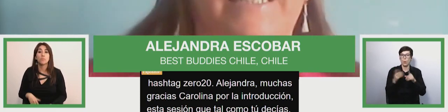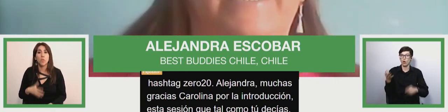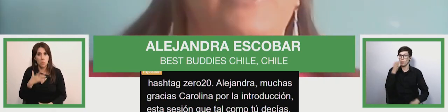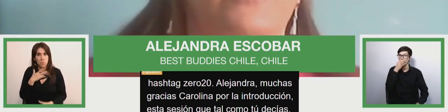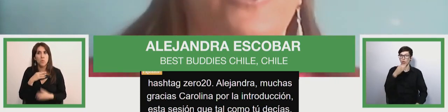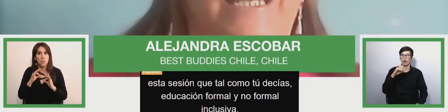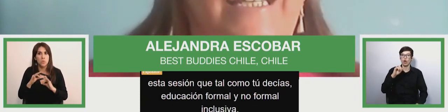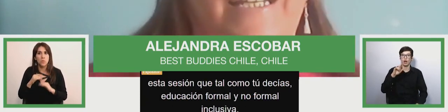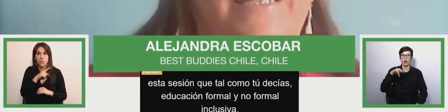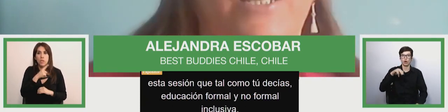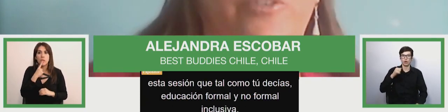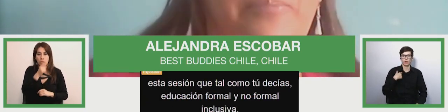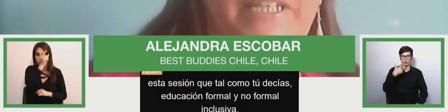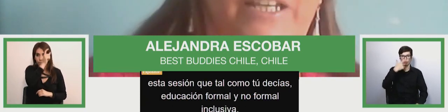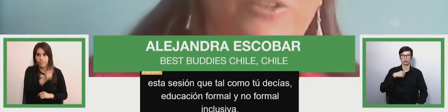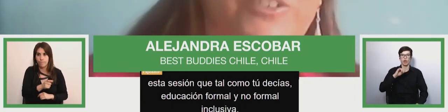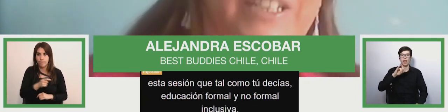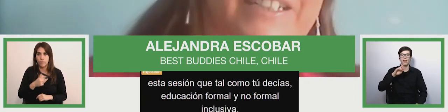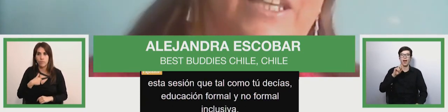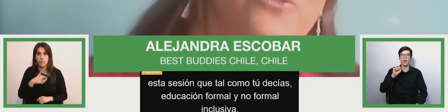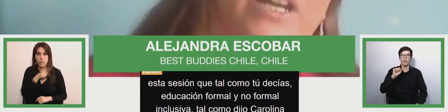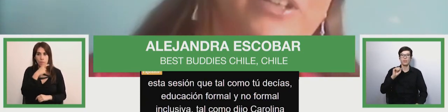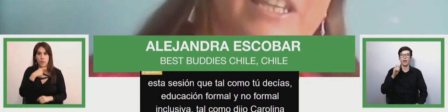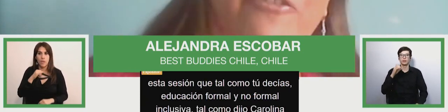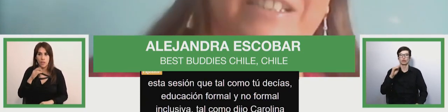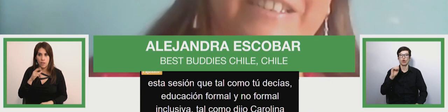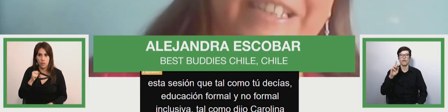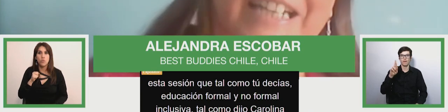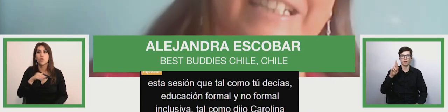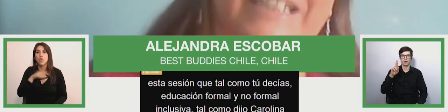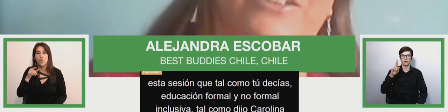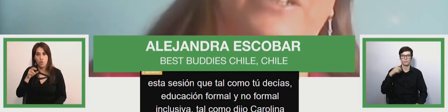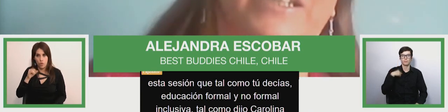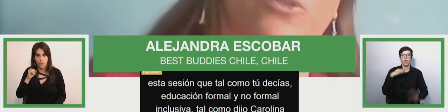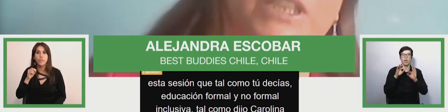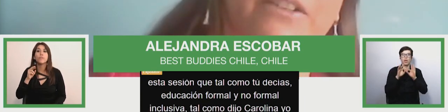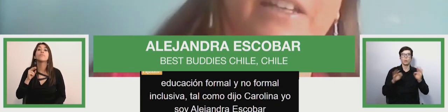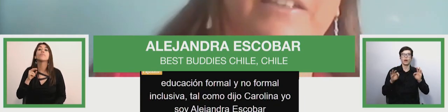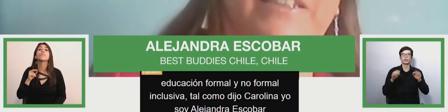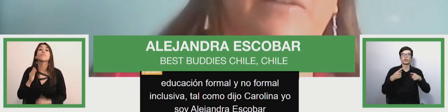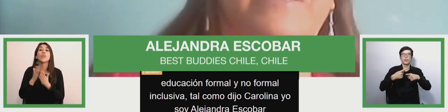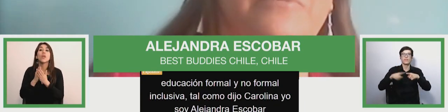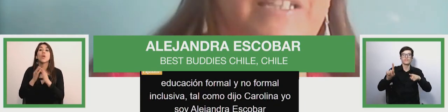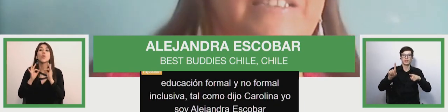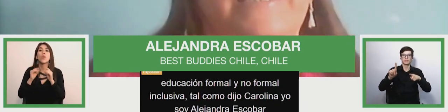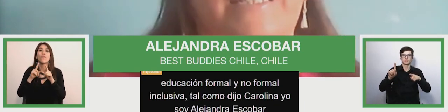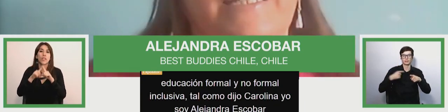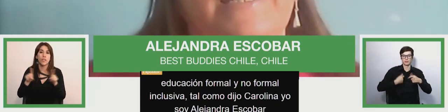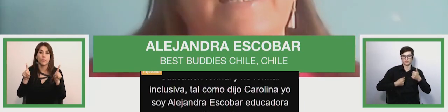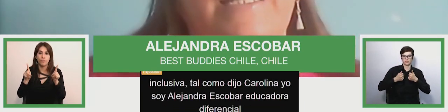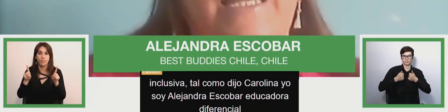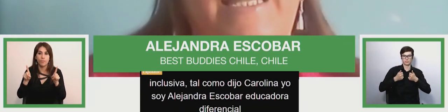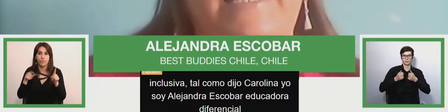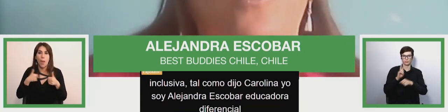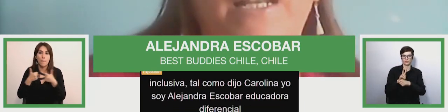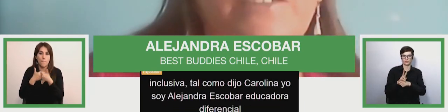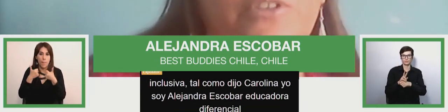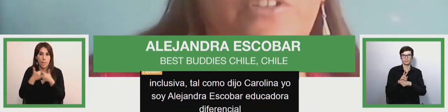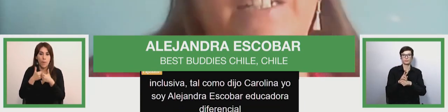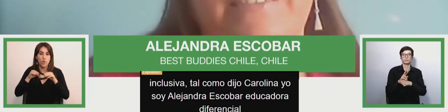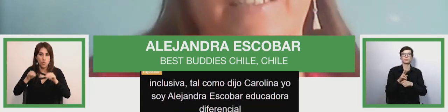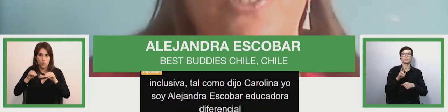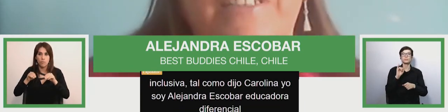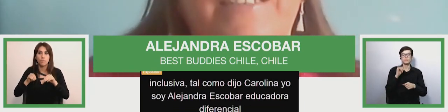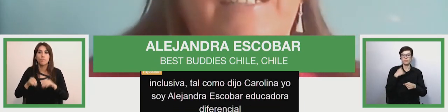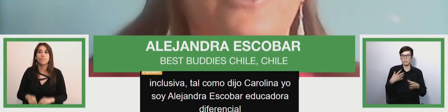said i am Alejandro Escobar which a differential teacher and executive director of Best